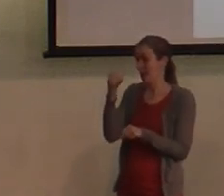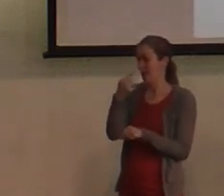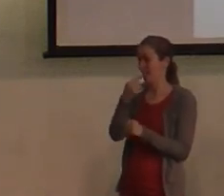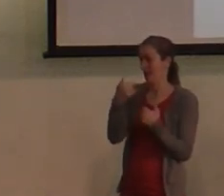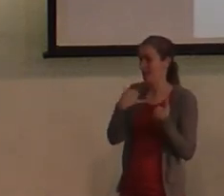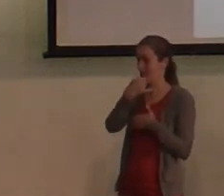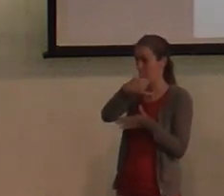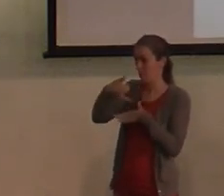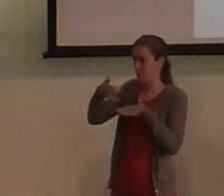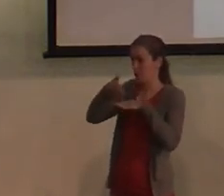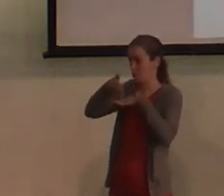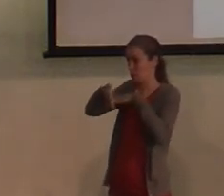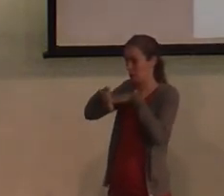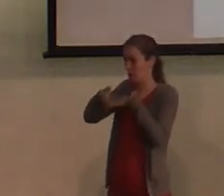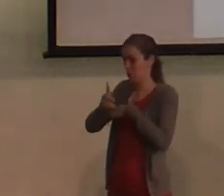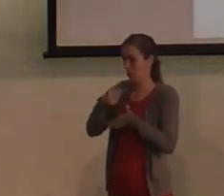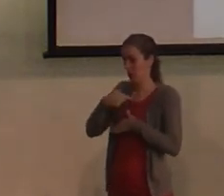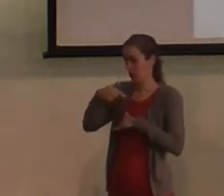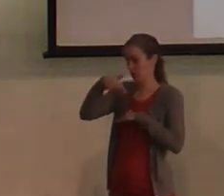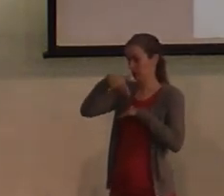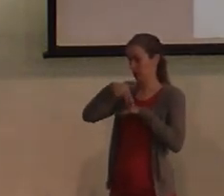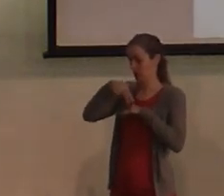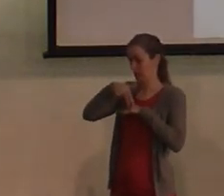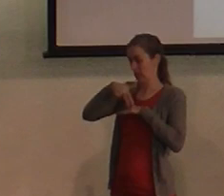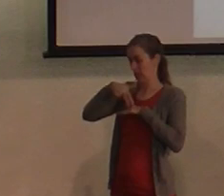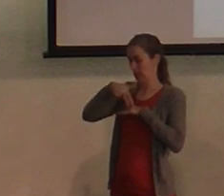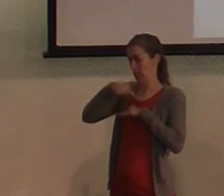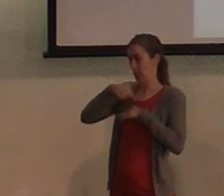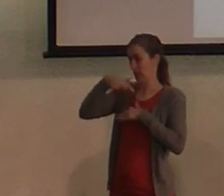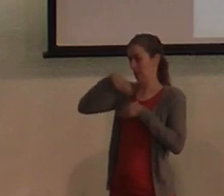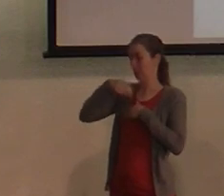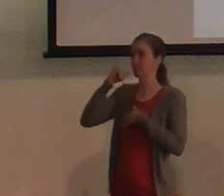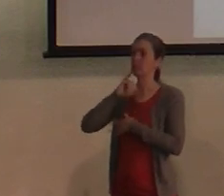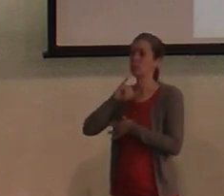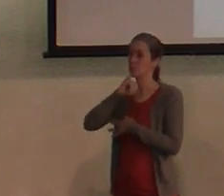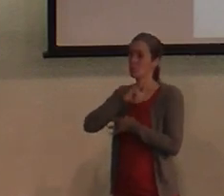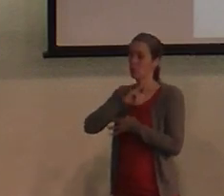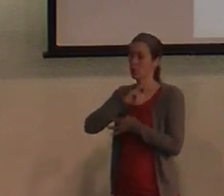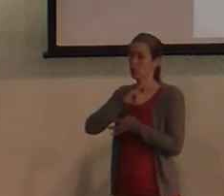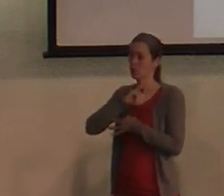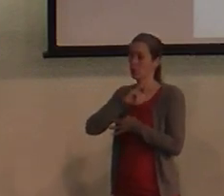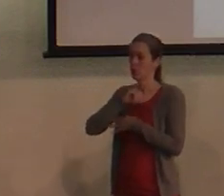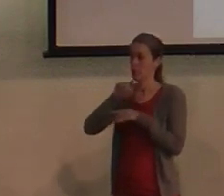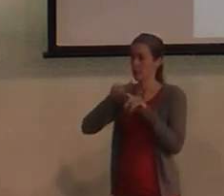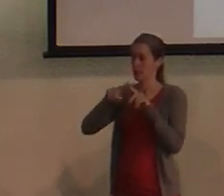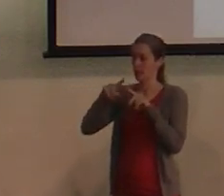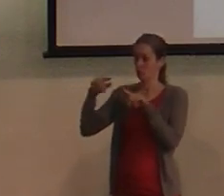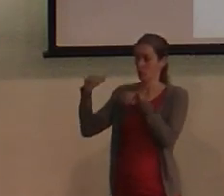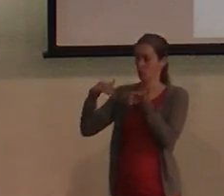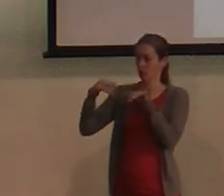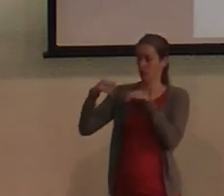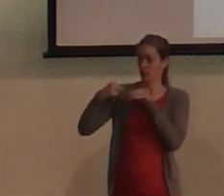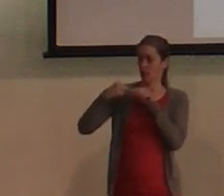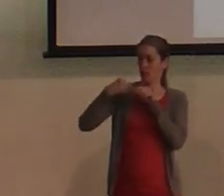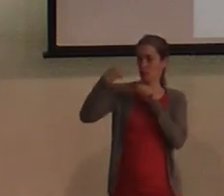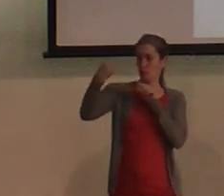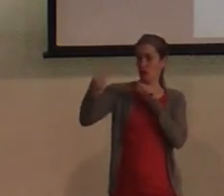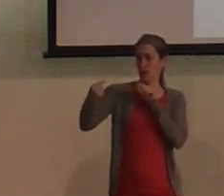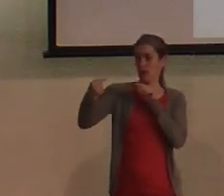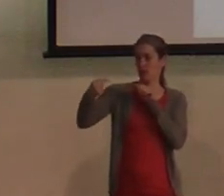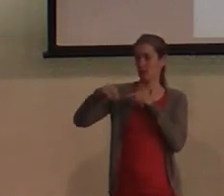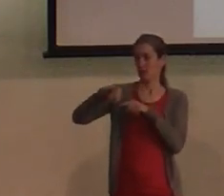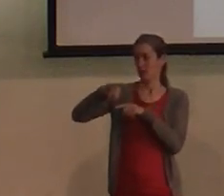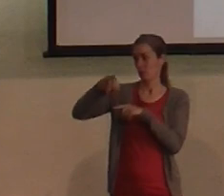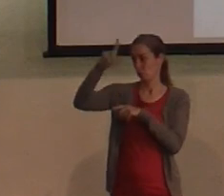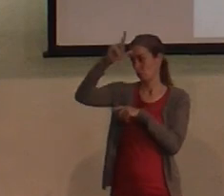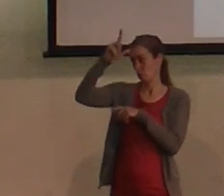is where I was standing where that picture was taken. I'm in Israel. And straight across from there is Jordan.